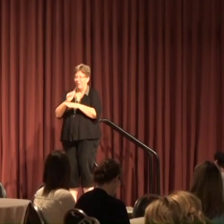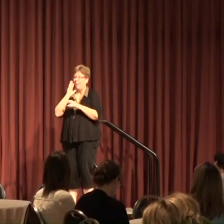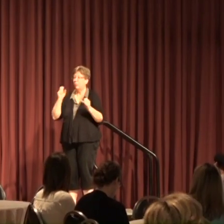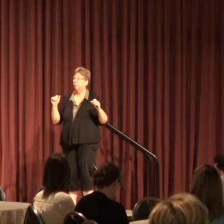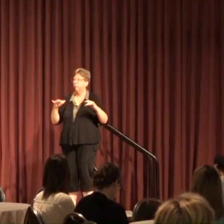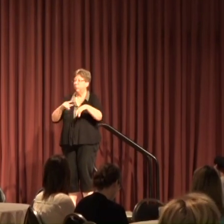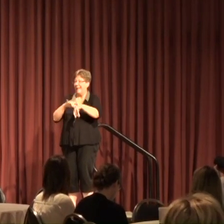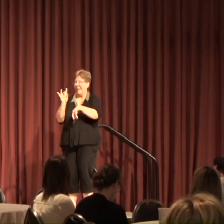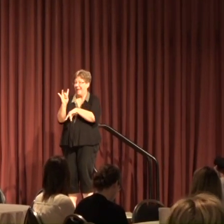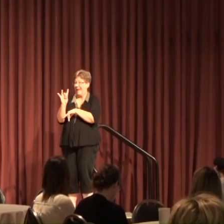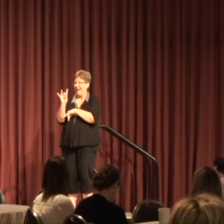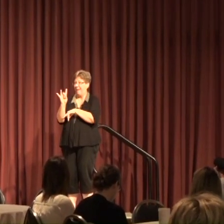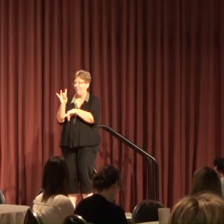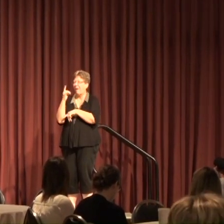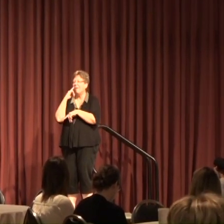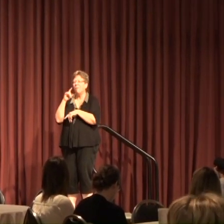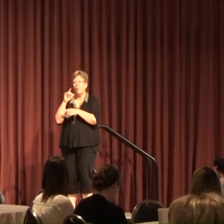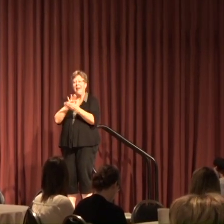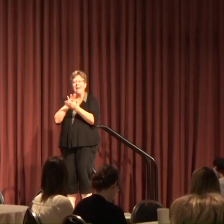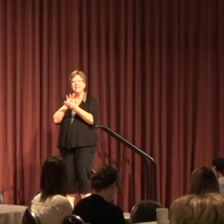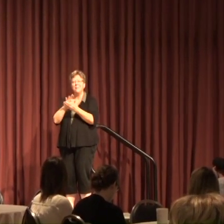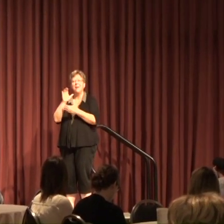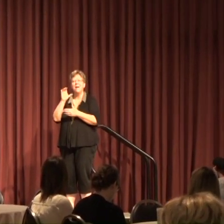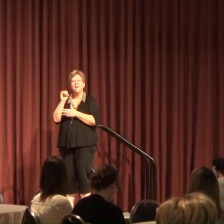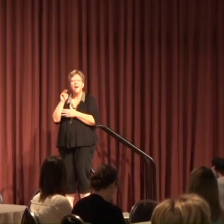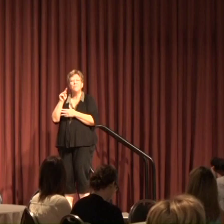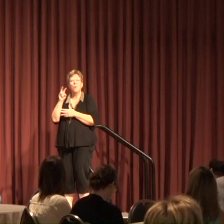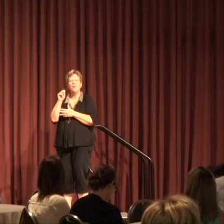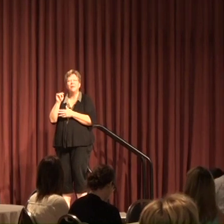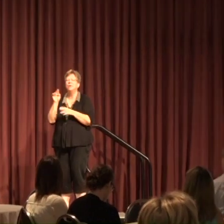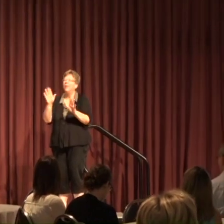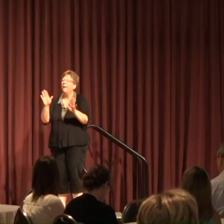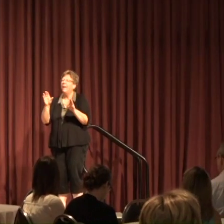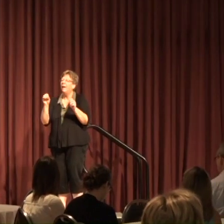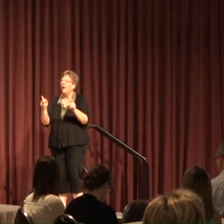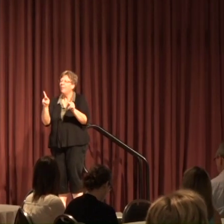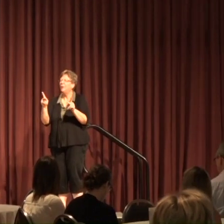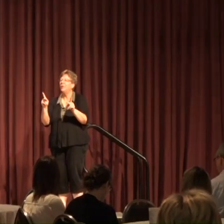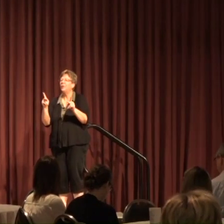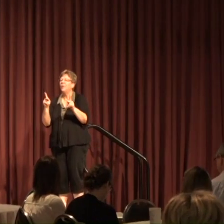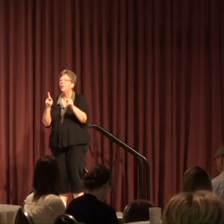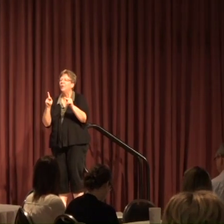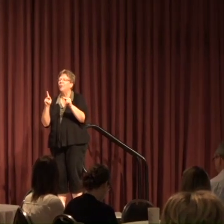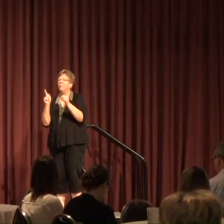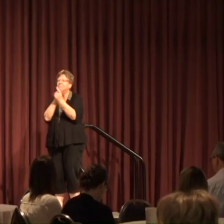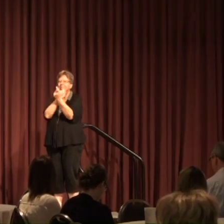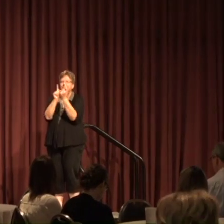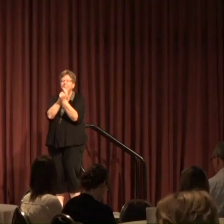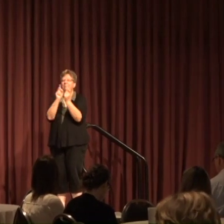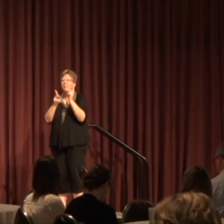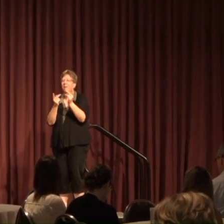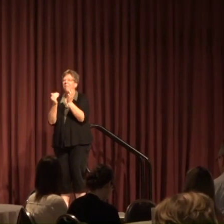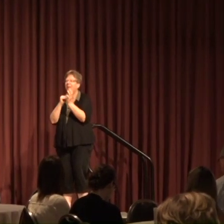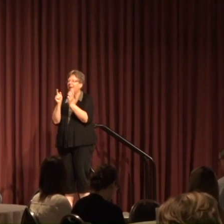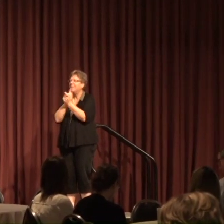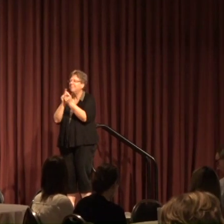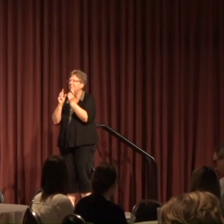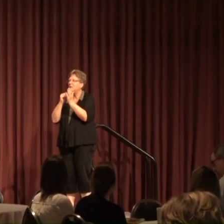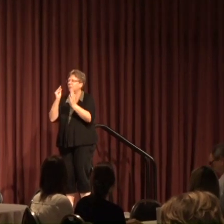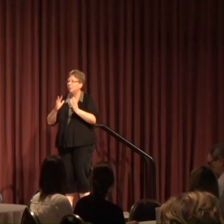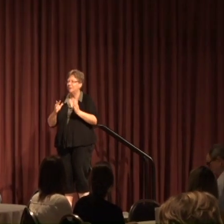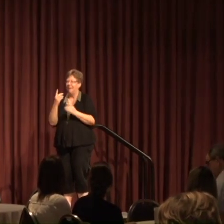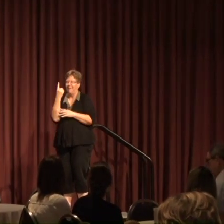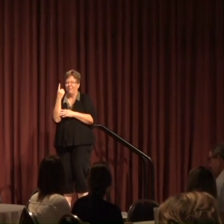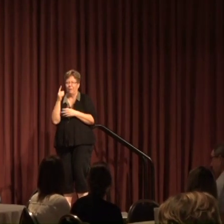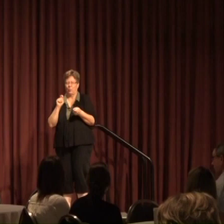gathering at 8 o'clock for our academic convocation which is always a wonderful opportunity to reconnect with our colleagues and meet our students there is